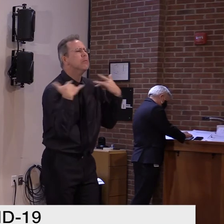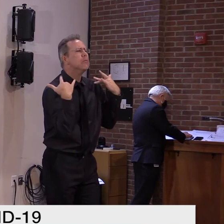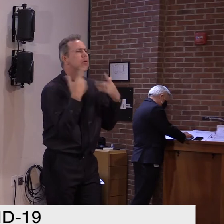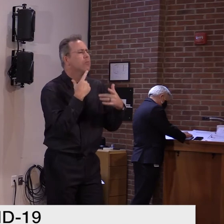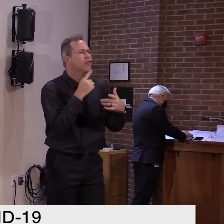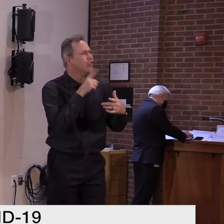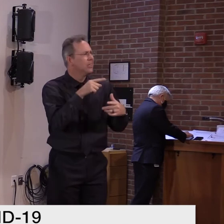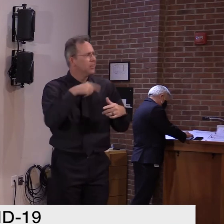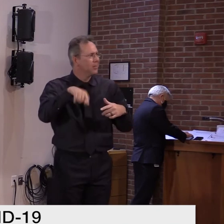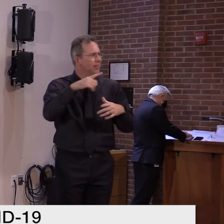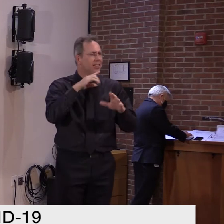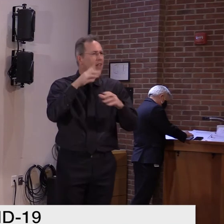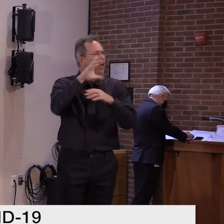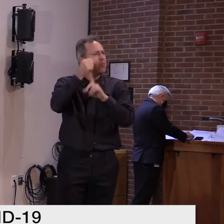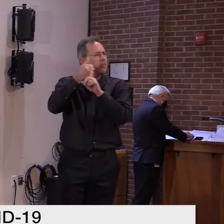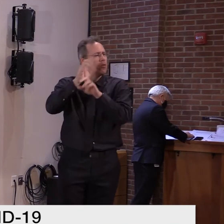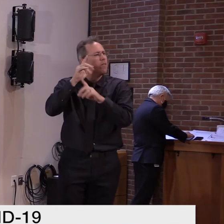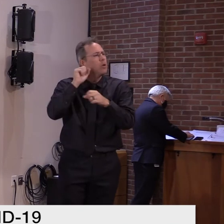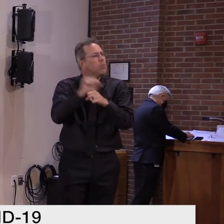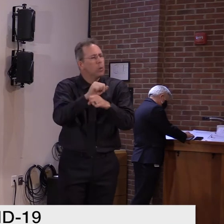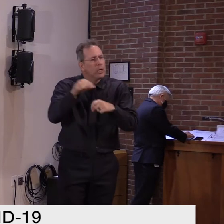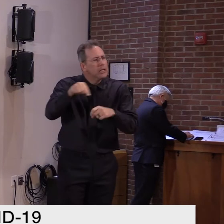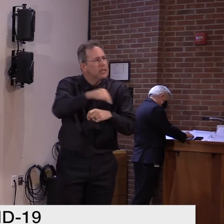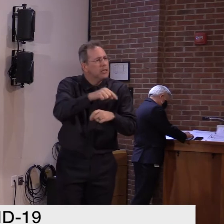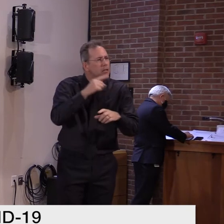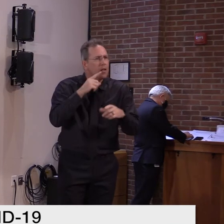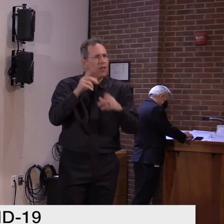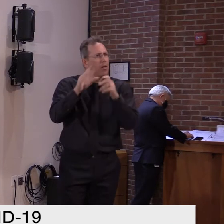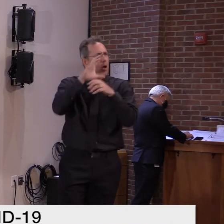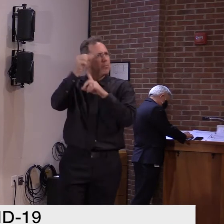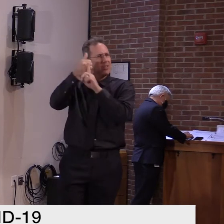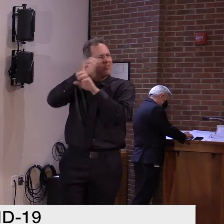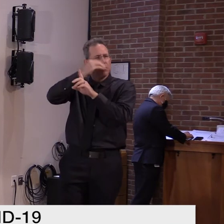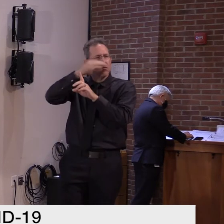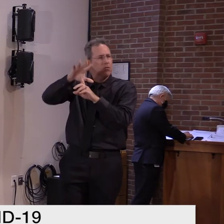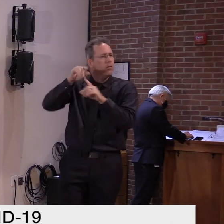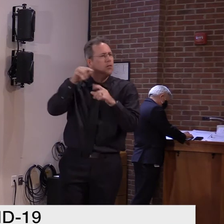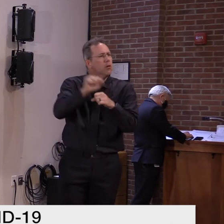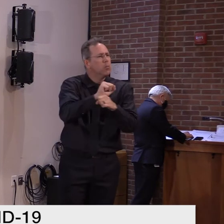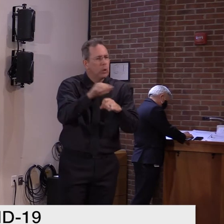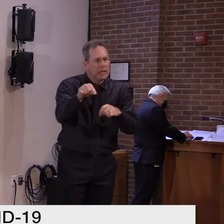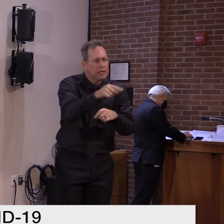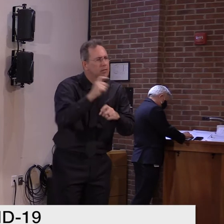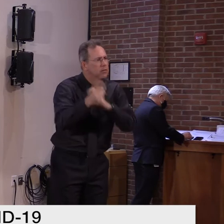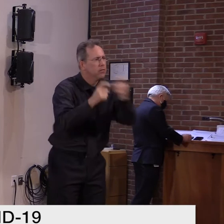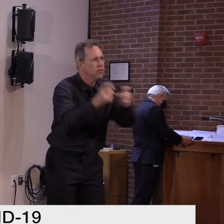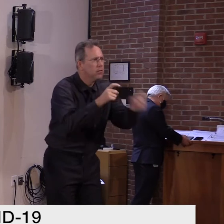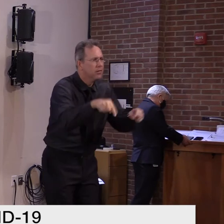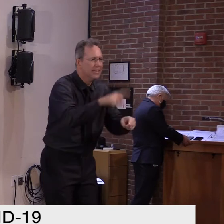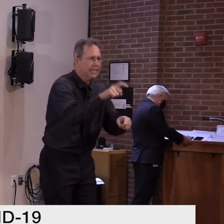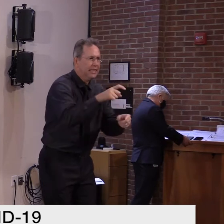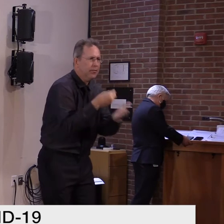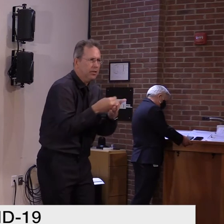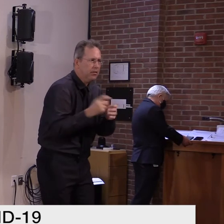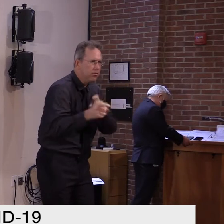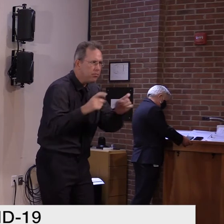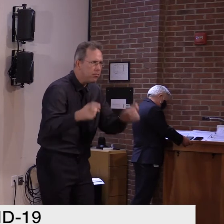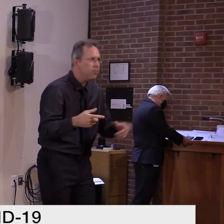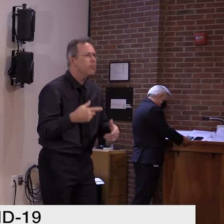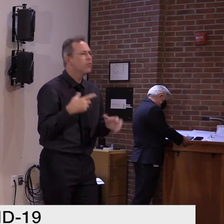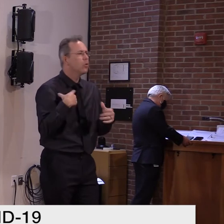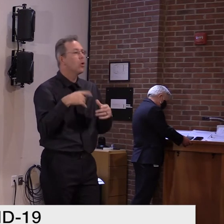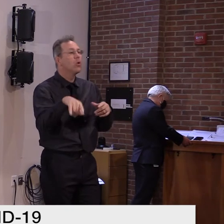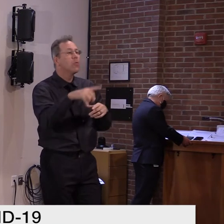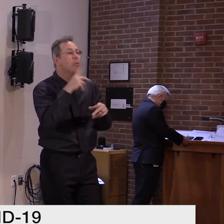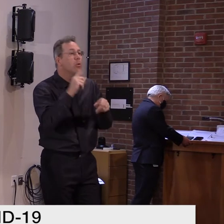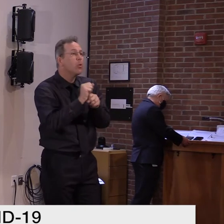but for the employees. So, we're, we're still working this through. We've extended the date, uh, as well as, uh, there's